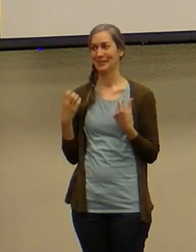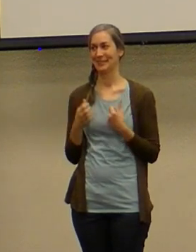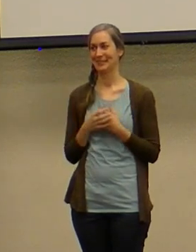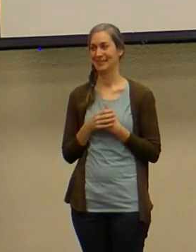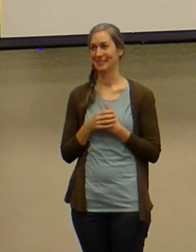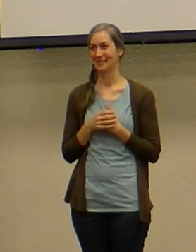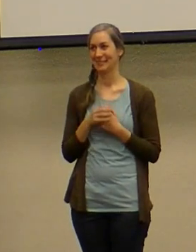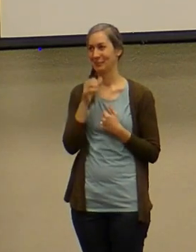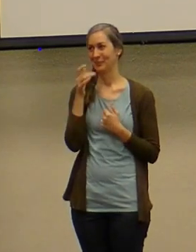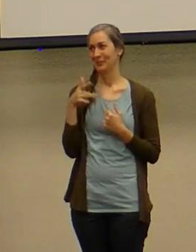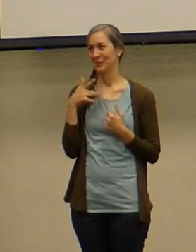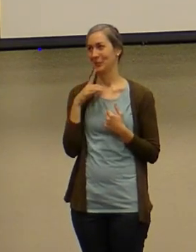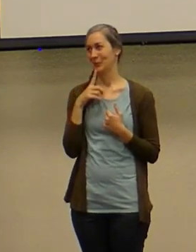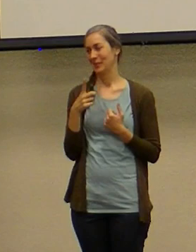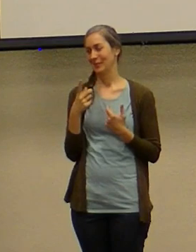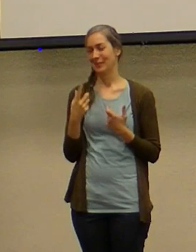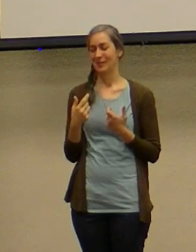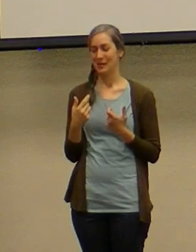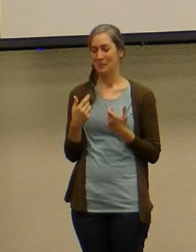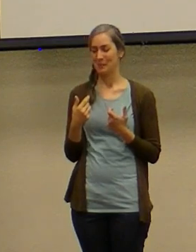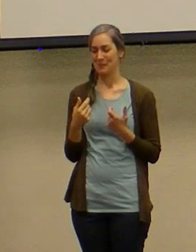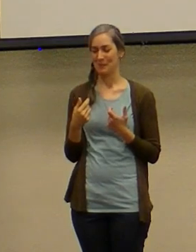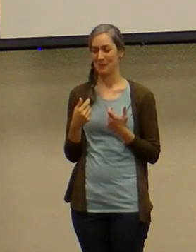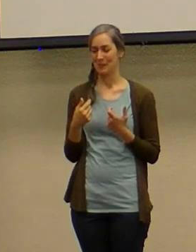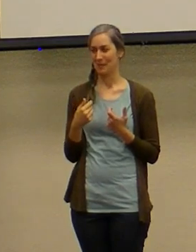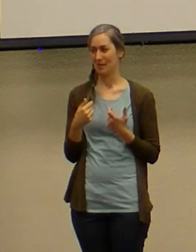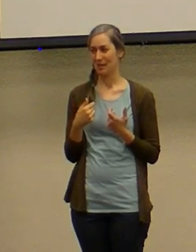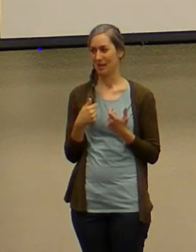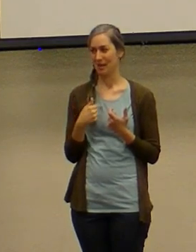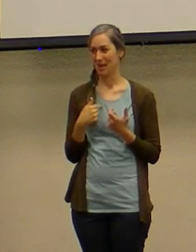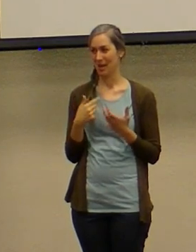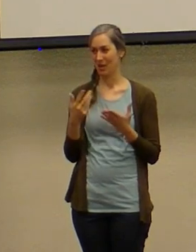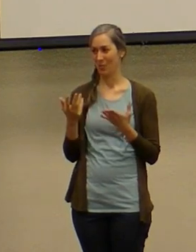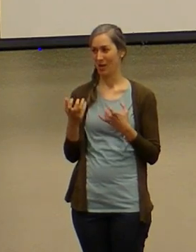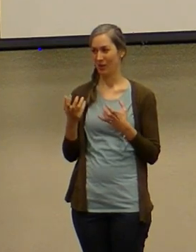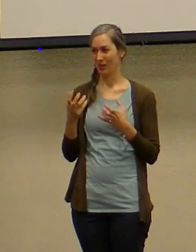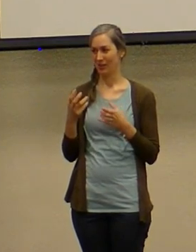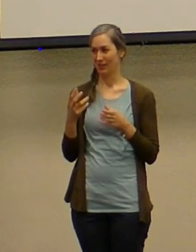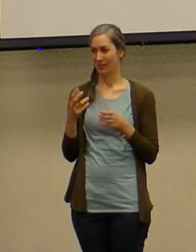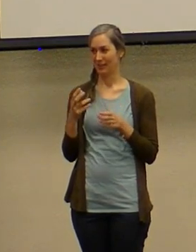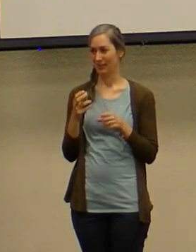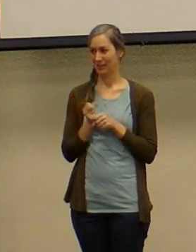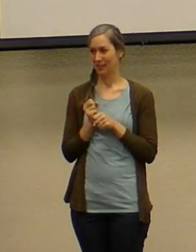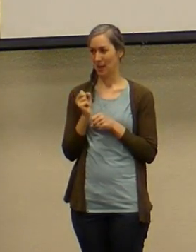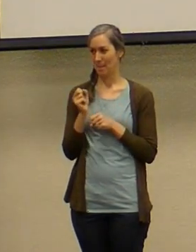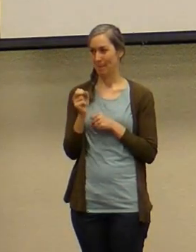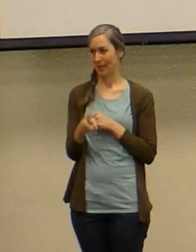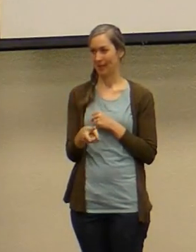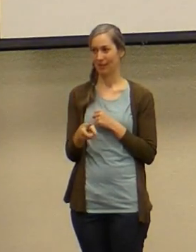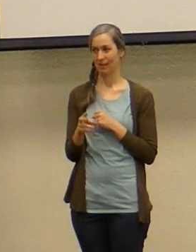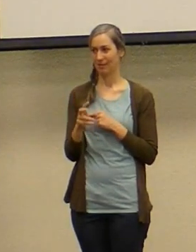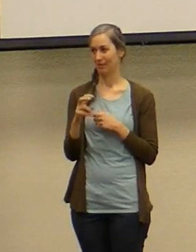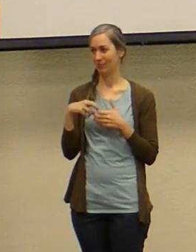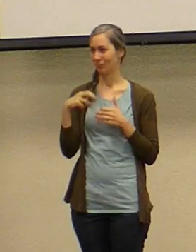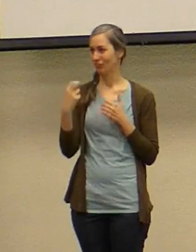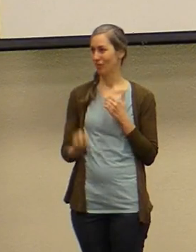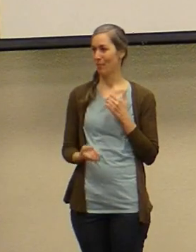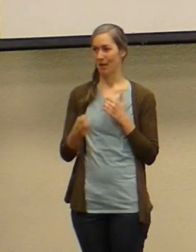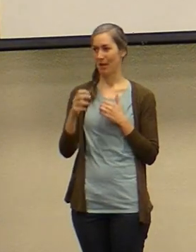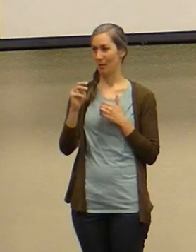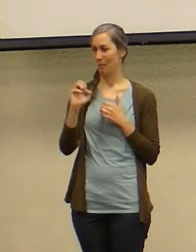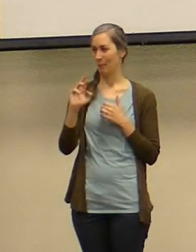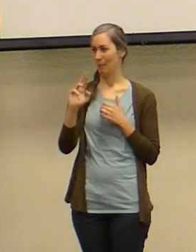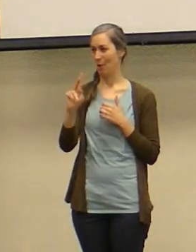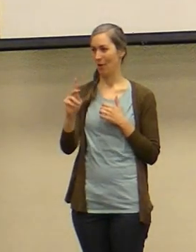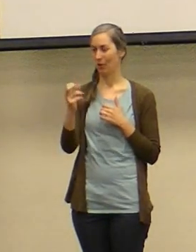i do want to jump right into uh mark chapter 12 and i don't mean to rush there's just a lot